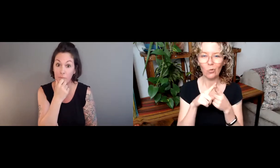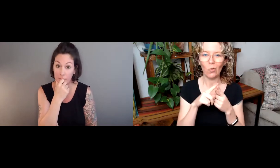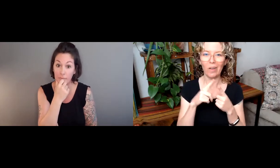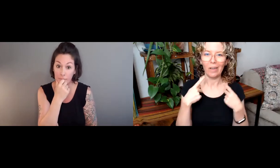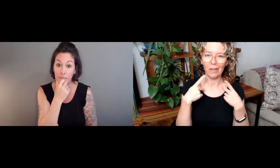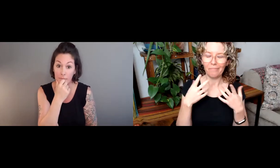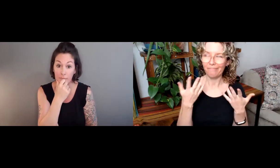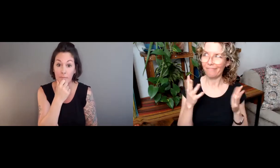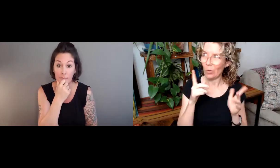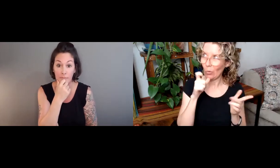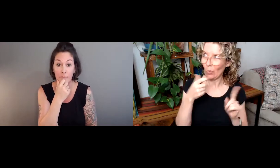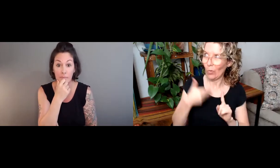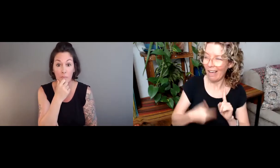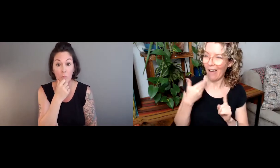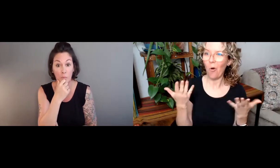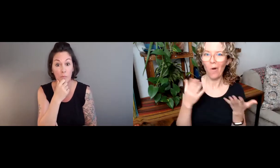Our assumptions.